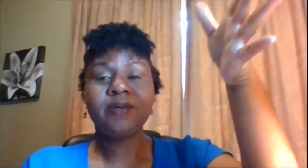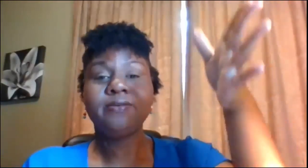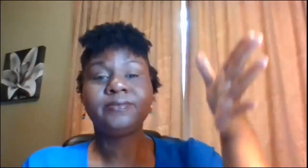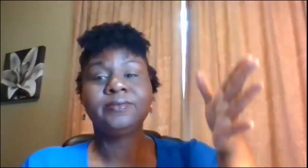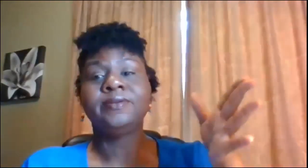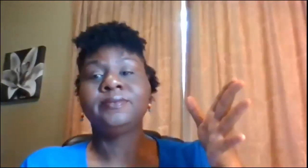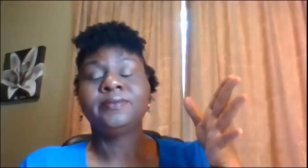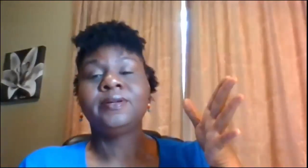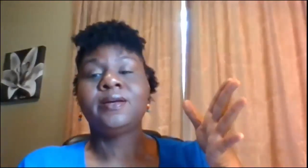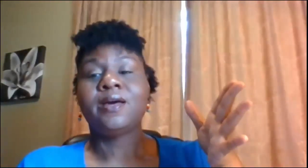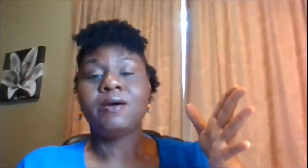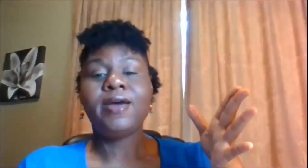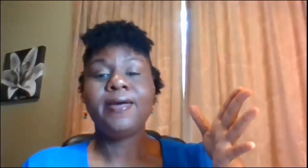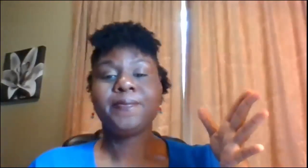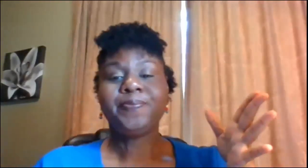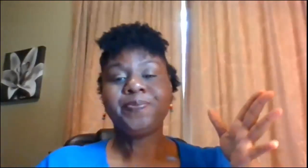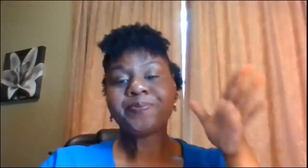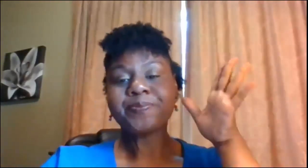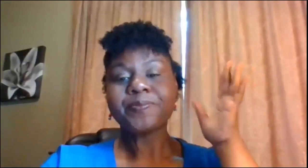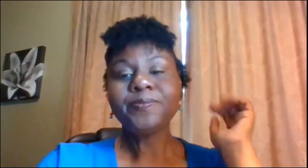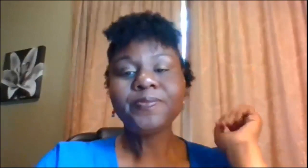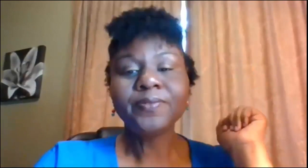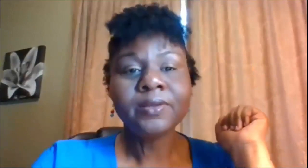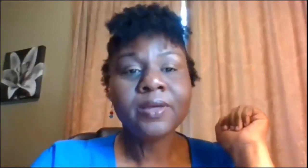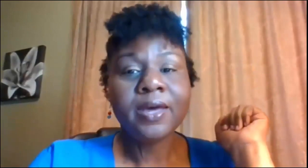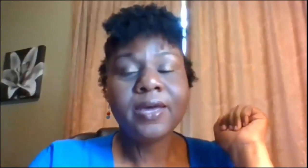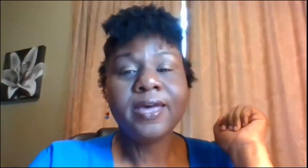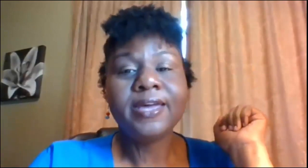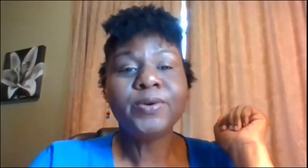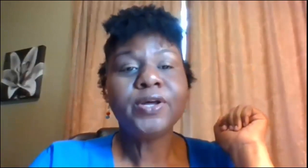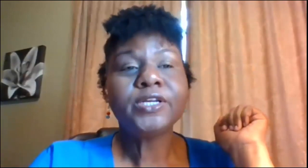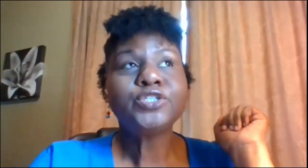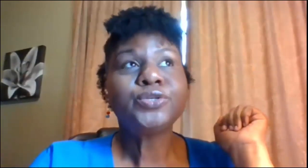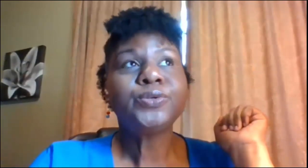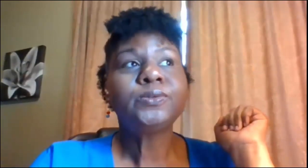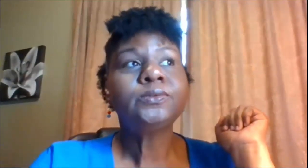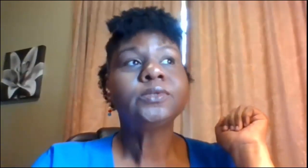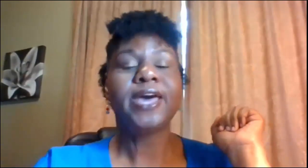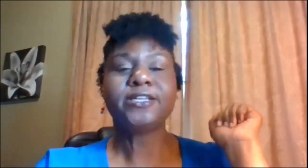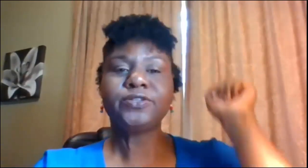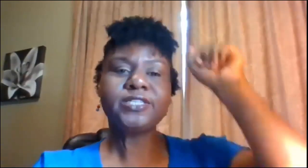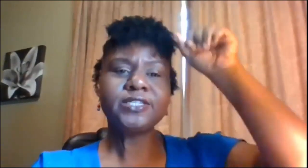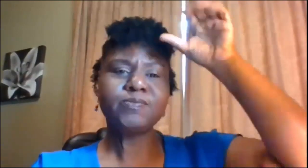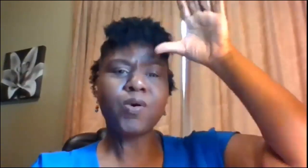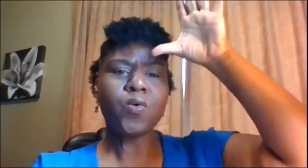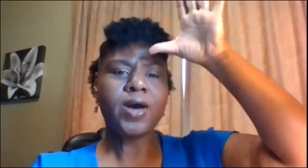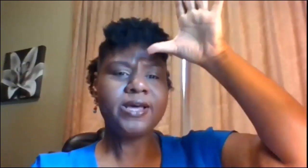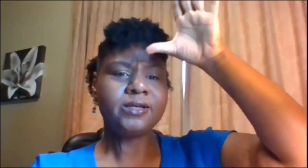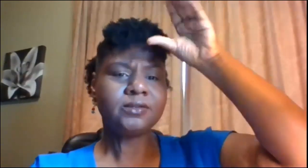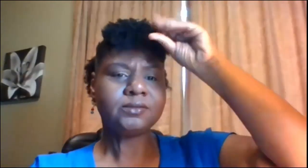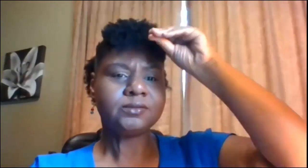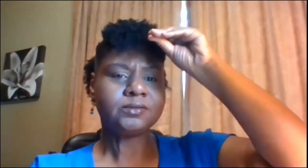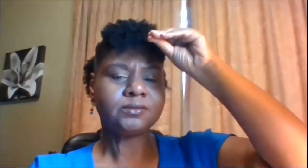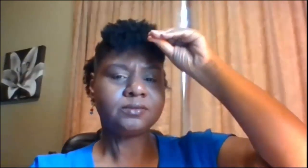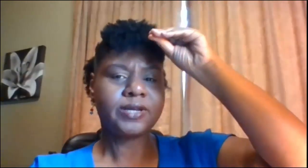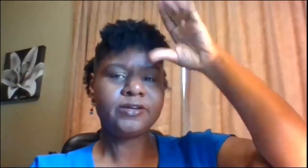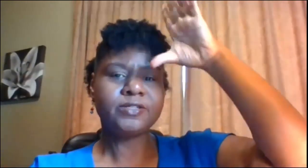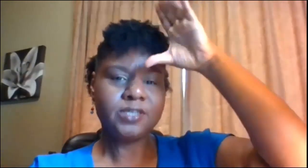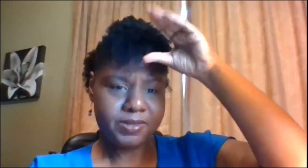okay all right and we're gonna do okay so this is boy like you're tipping